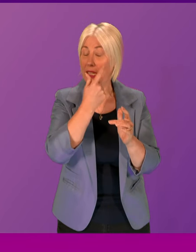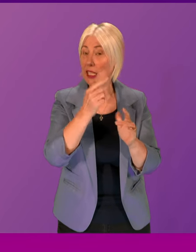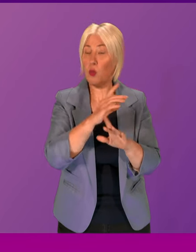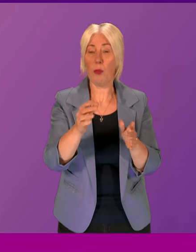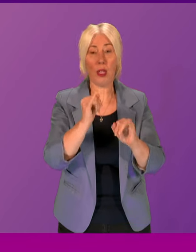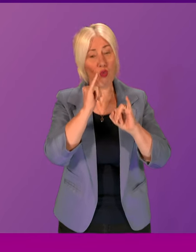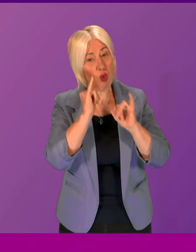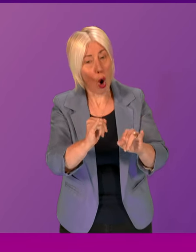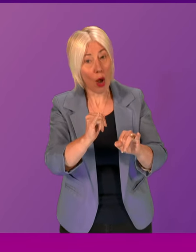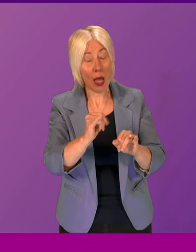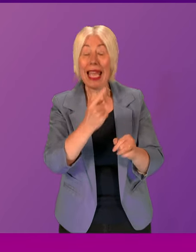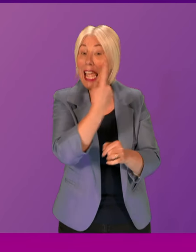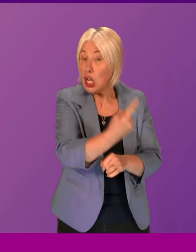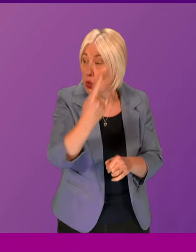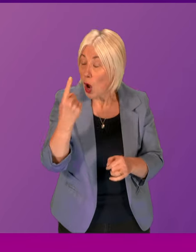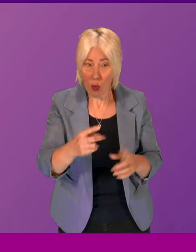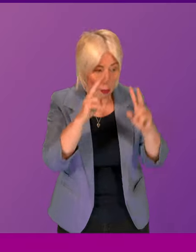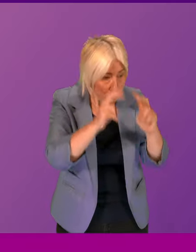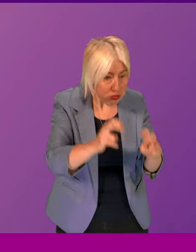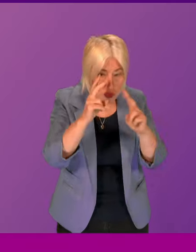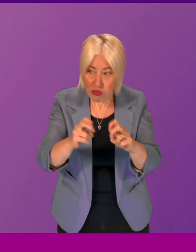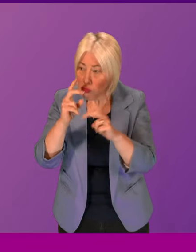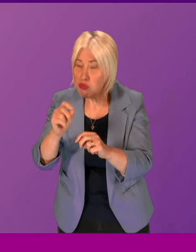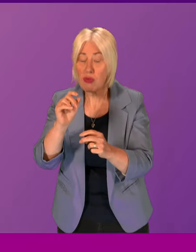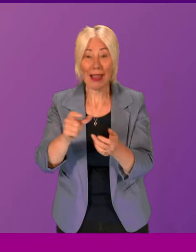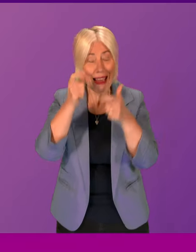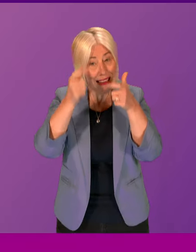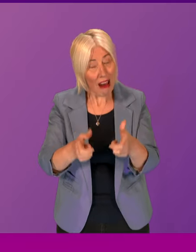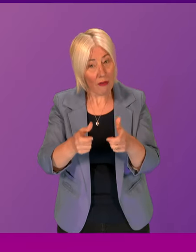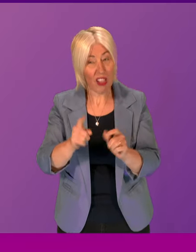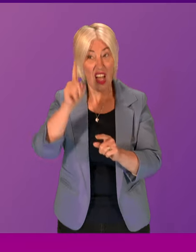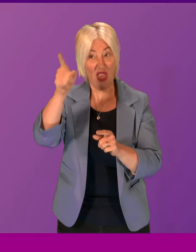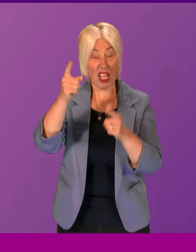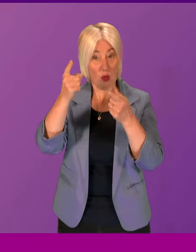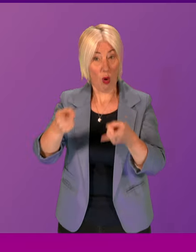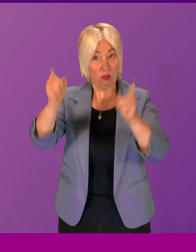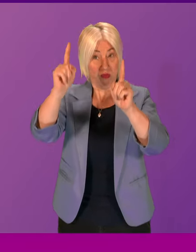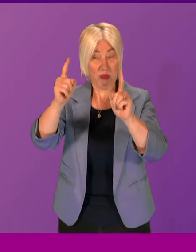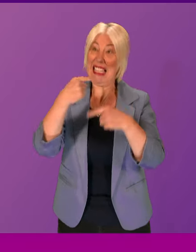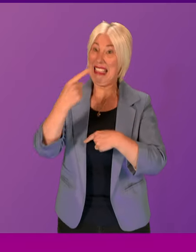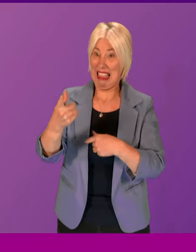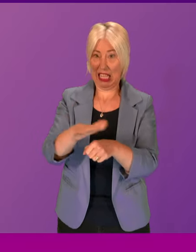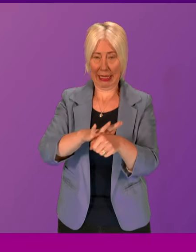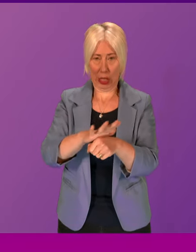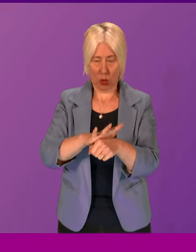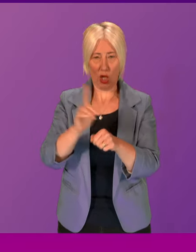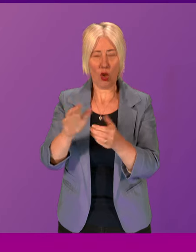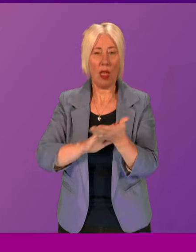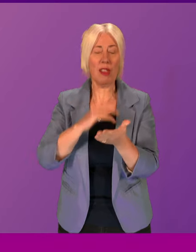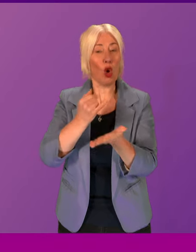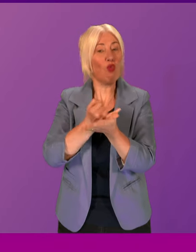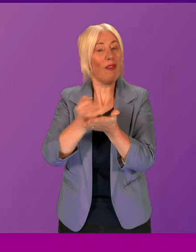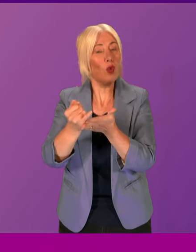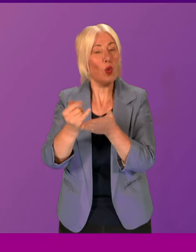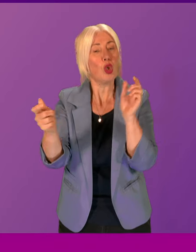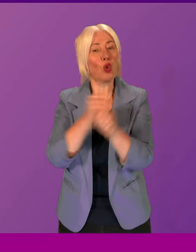case must be considered carefully. That's the Lord Advocate's current position. So what that is, is a refusal to